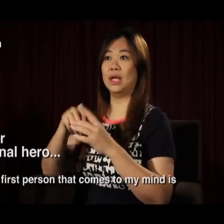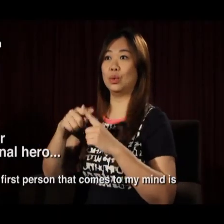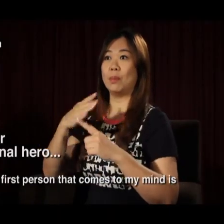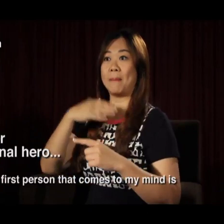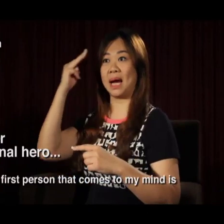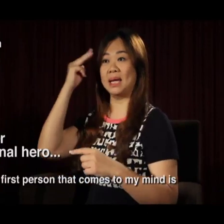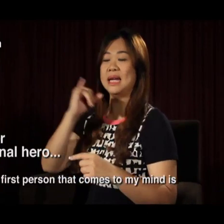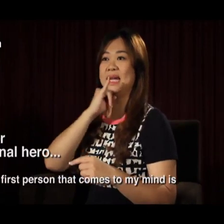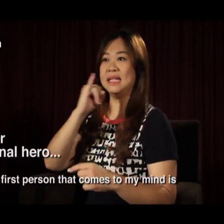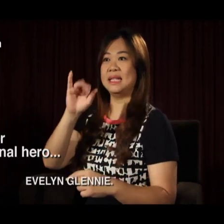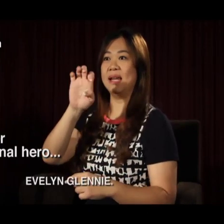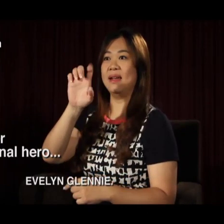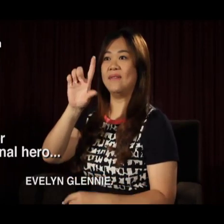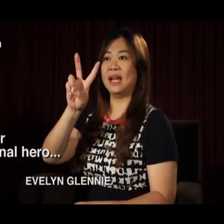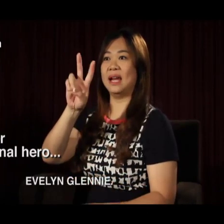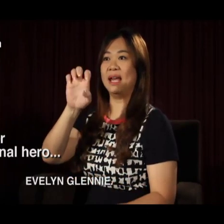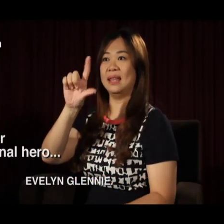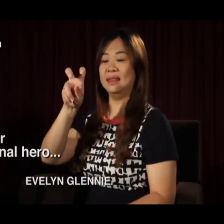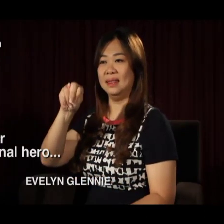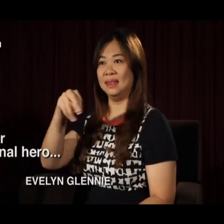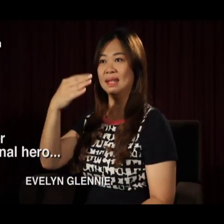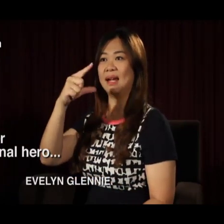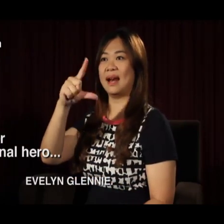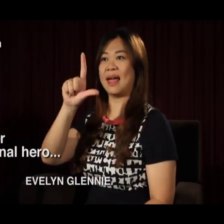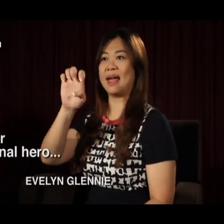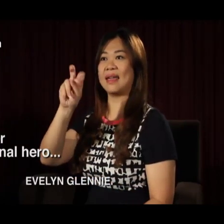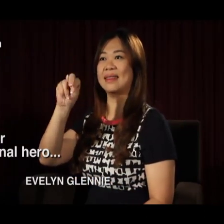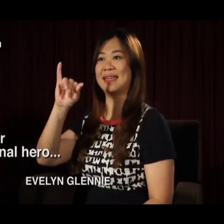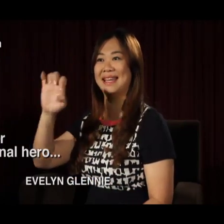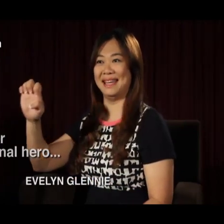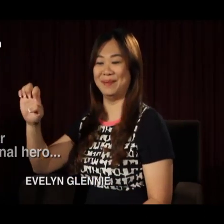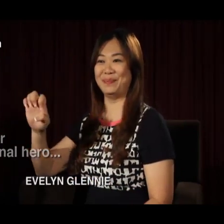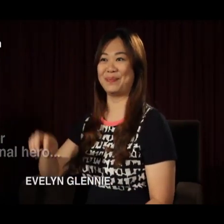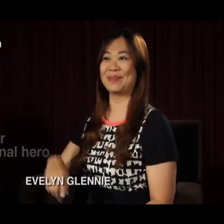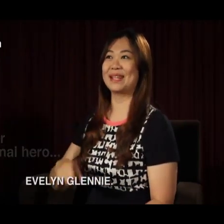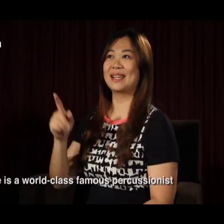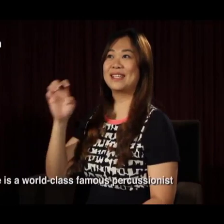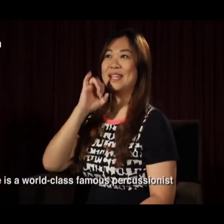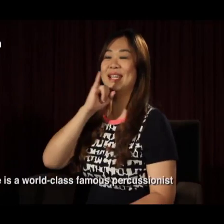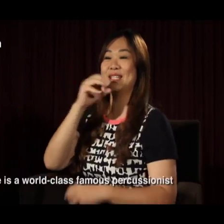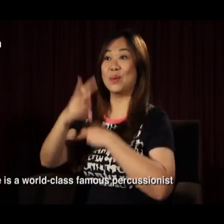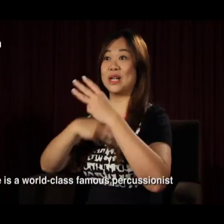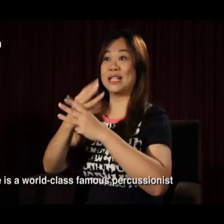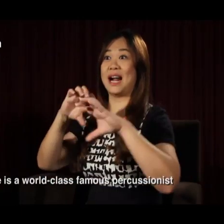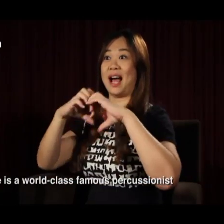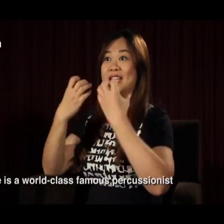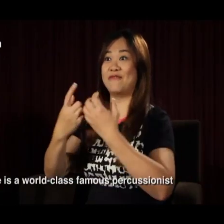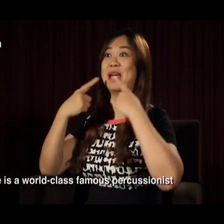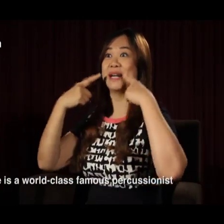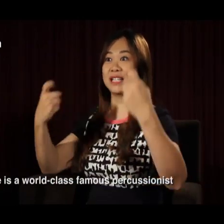into my mind. When you feel in your dream, you She is the world's class famous,